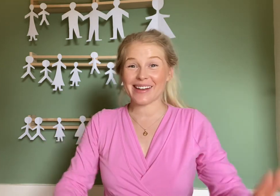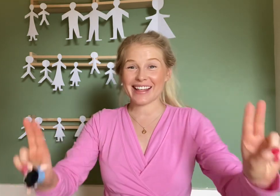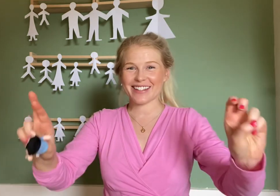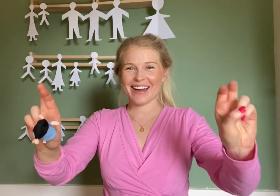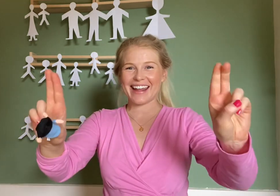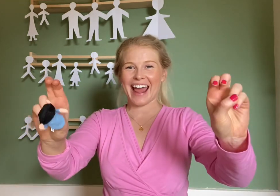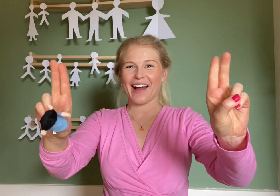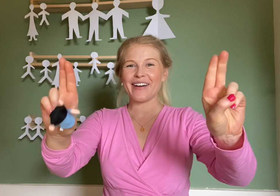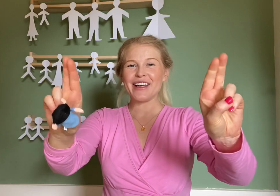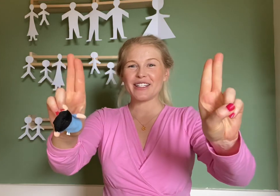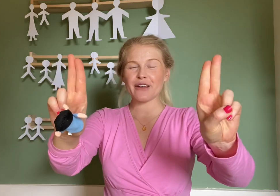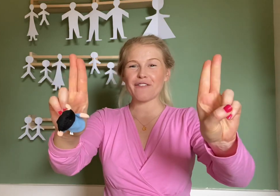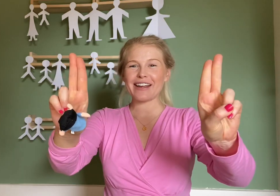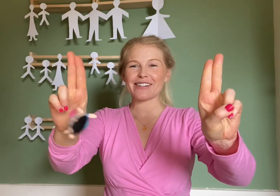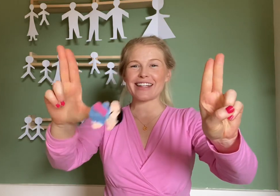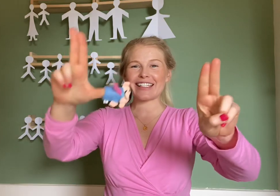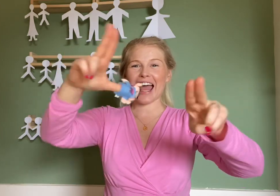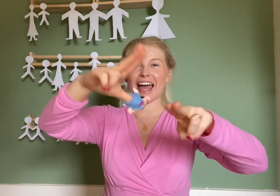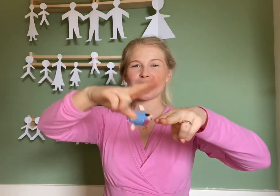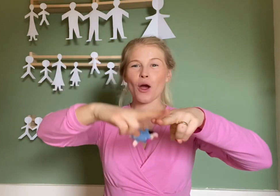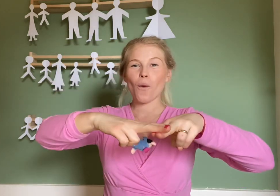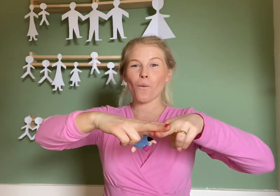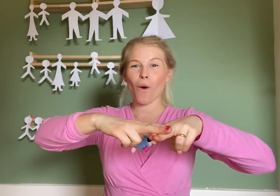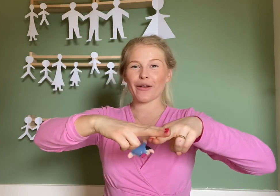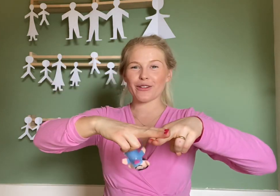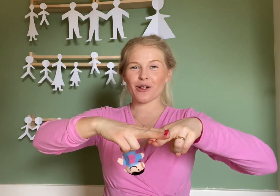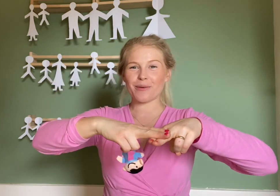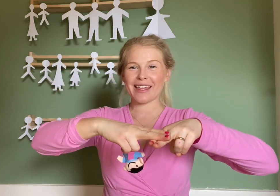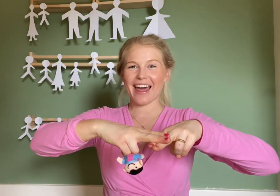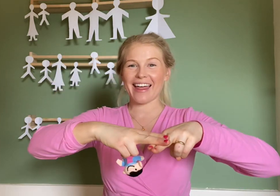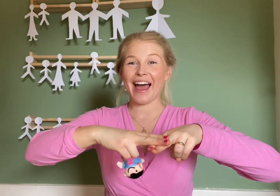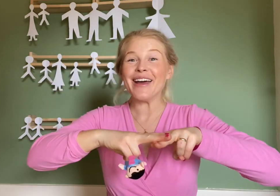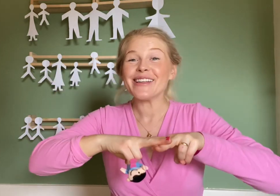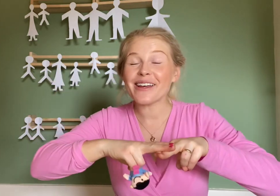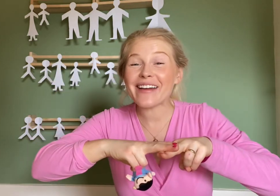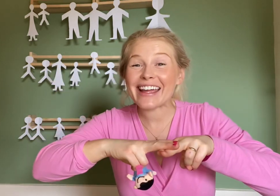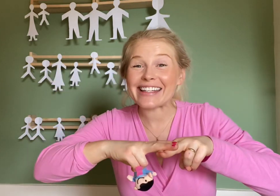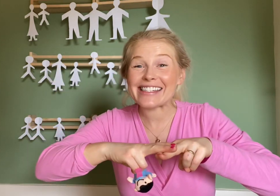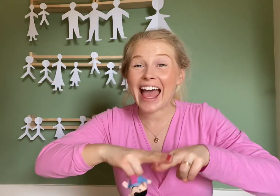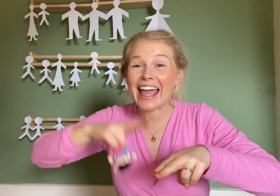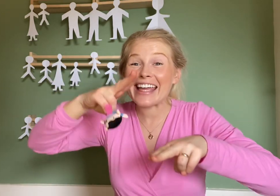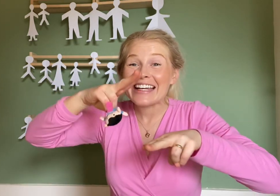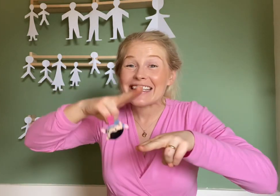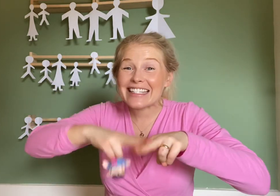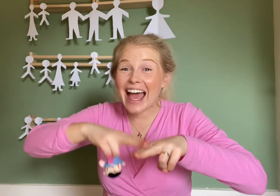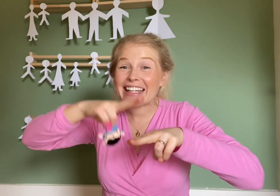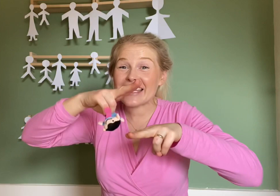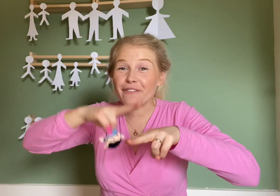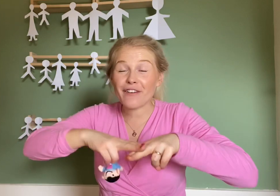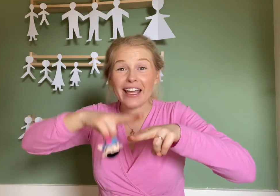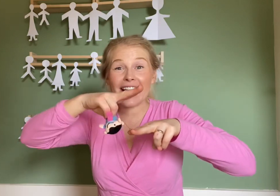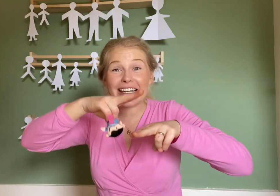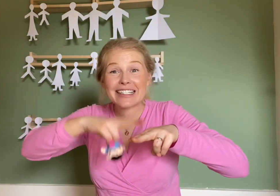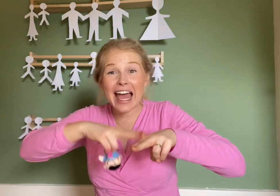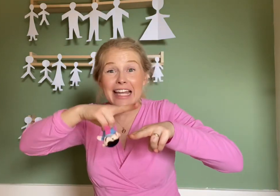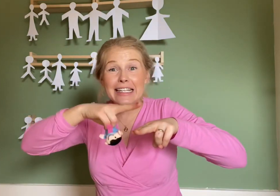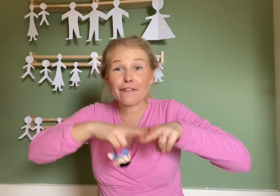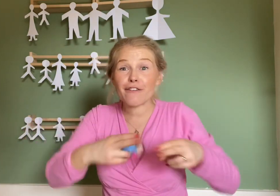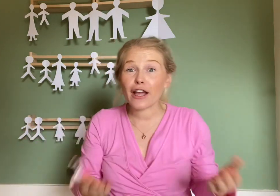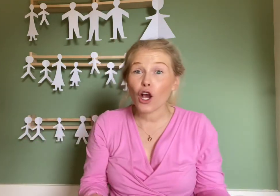let's try it now. Two fingers on each hand, one on top of the other. So we're going to say, daddy finger, daddy finger,